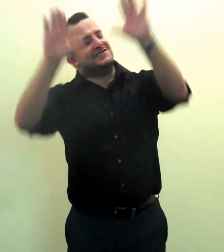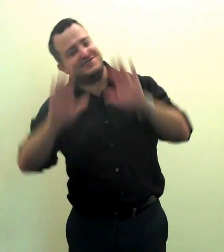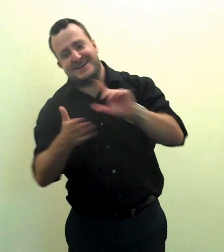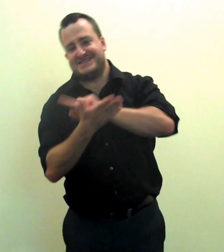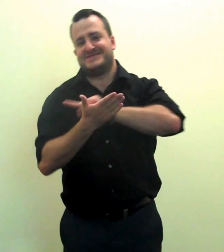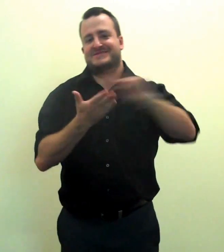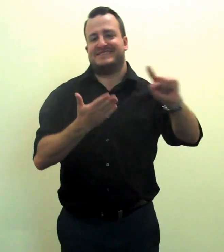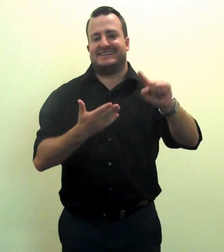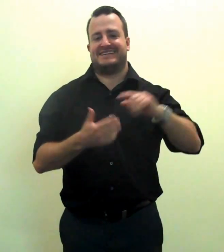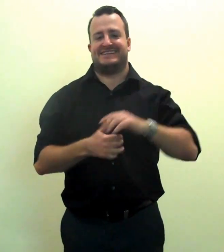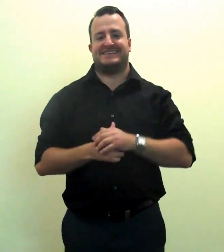Have a great week. next week.